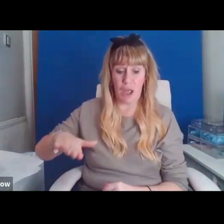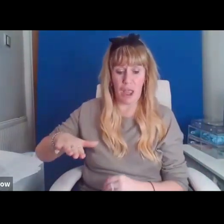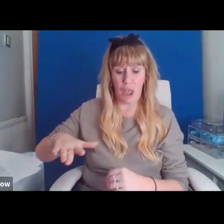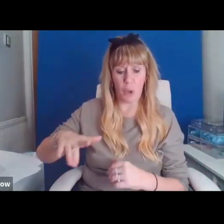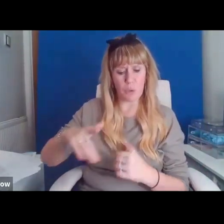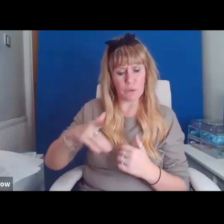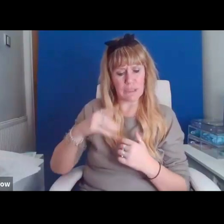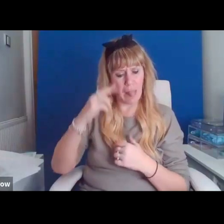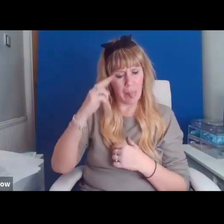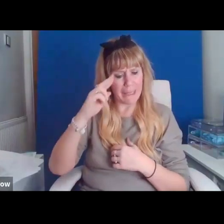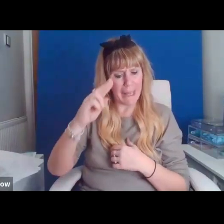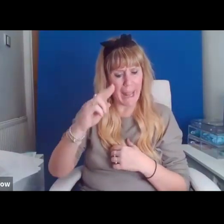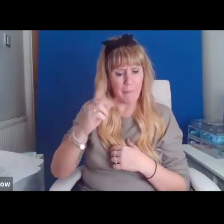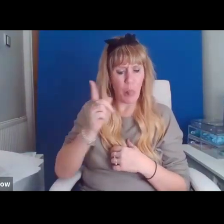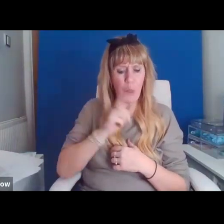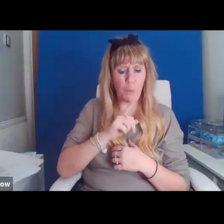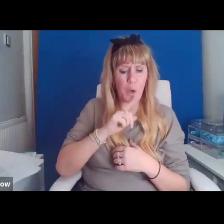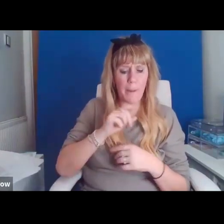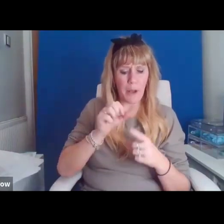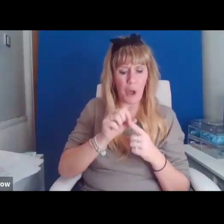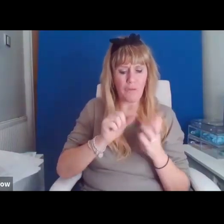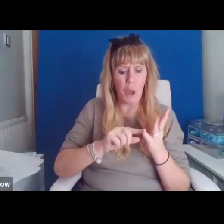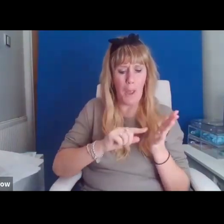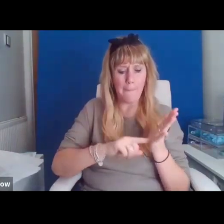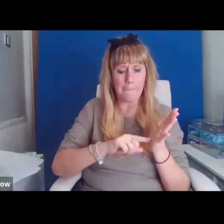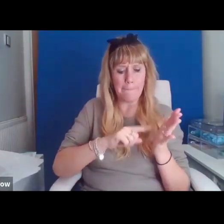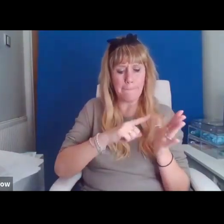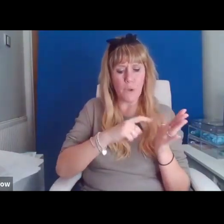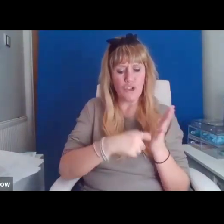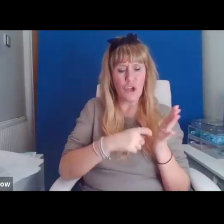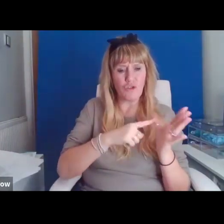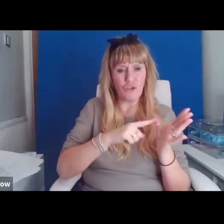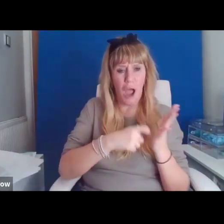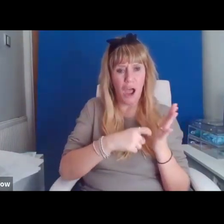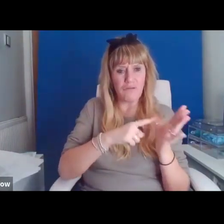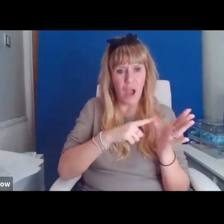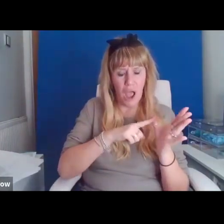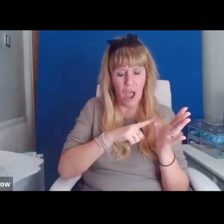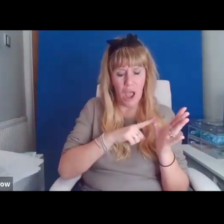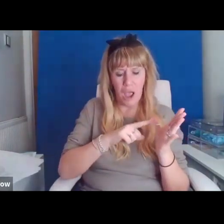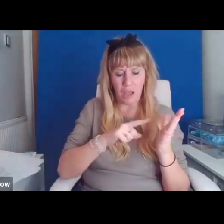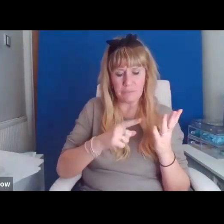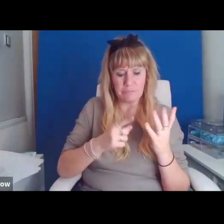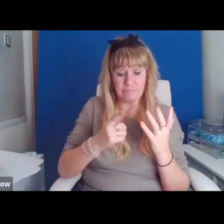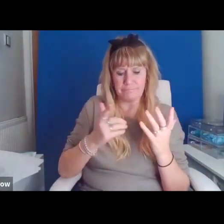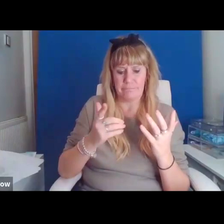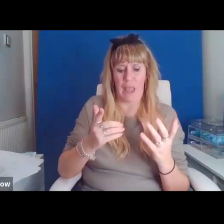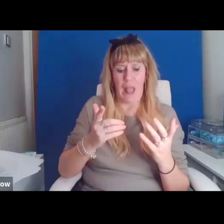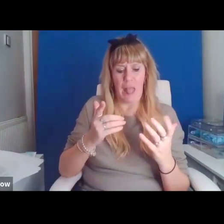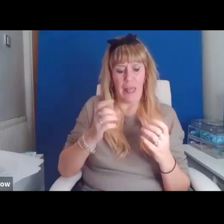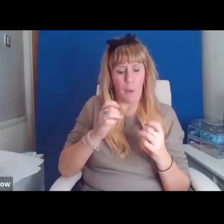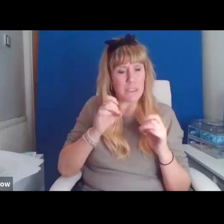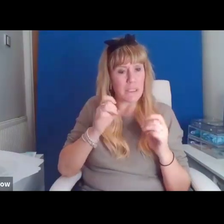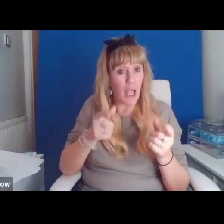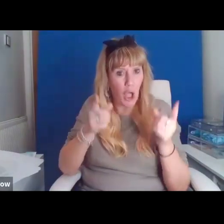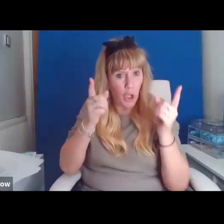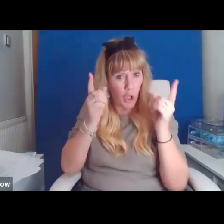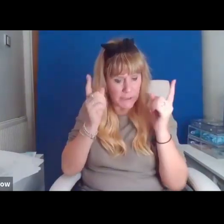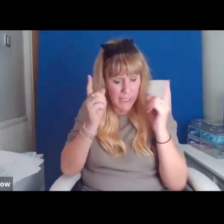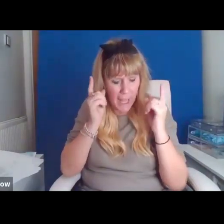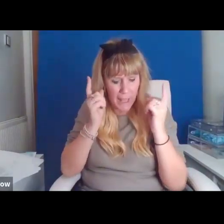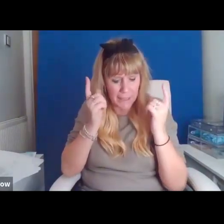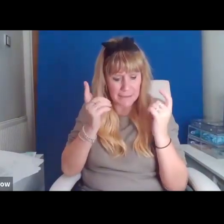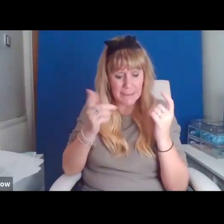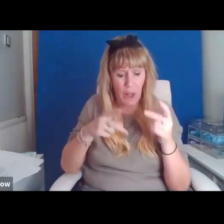Glenis Kernke. Golden, curvaceous women, goddesses, worshipping a river, bathing sky-clad,